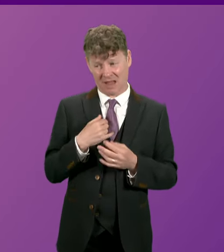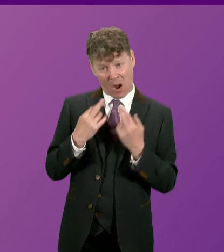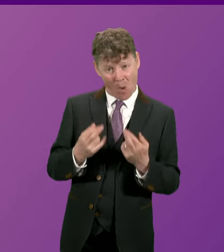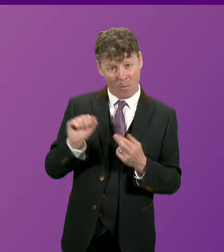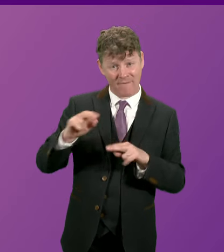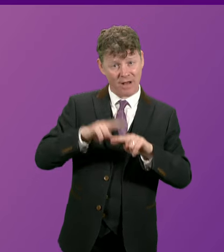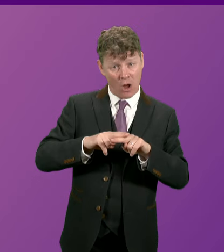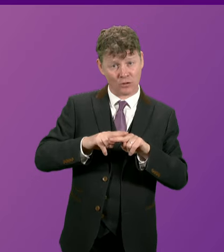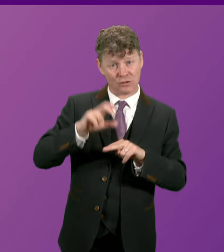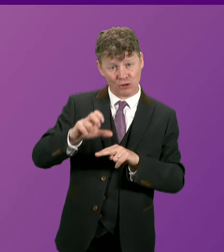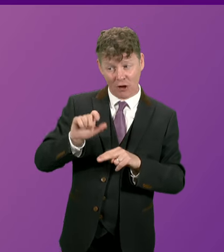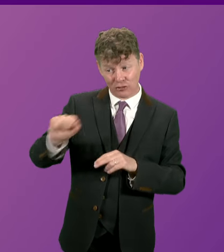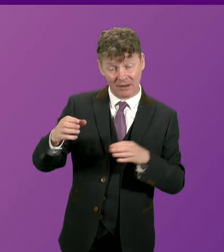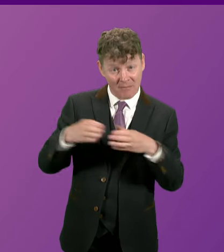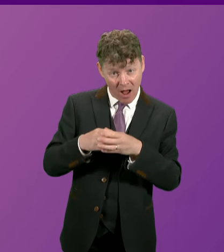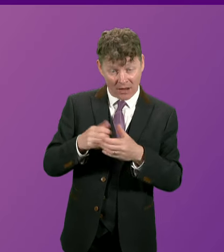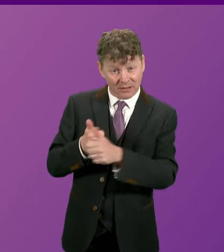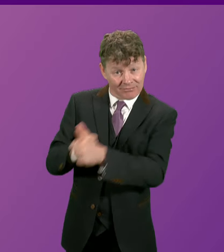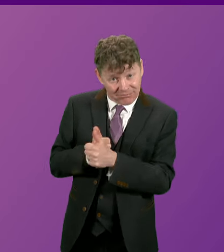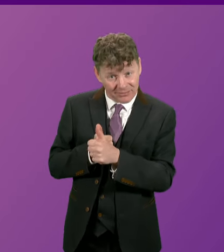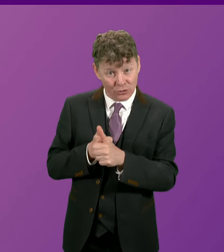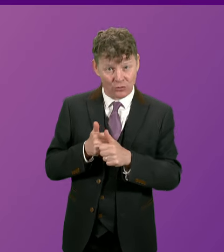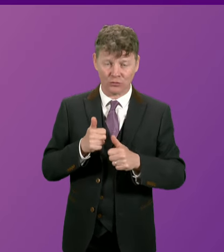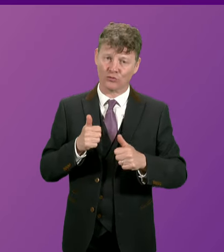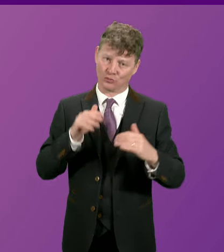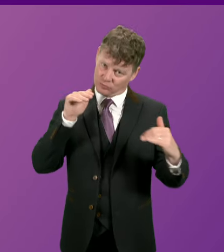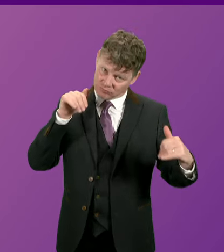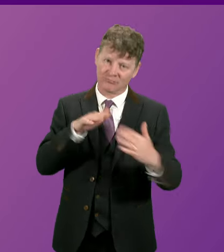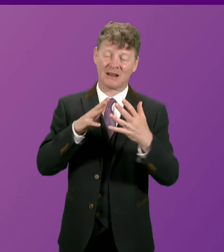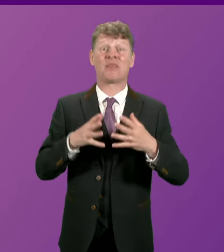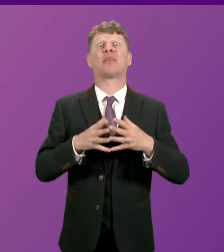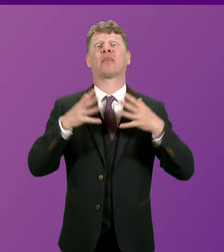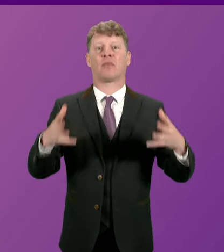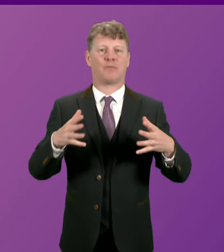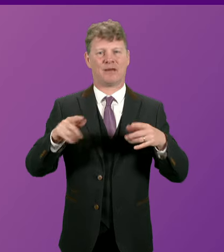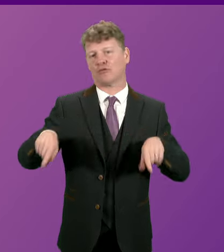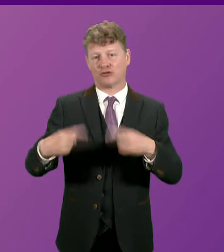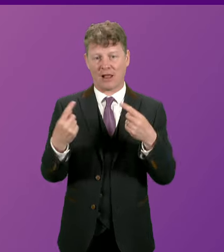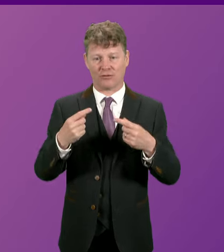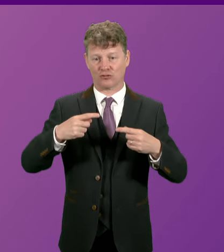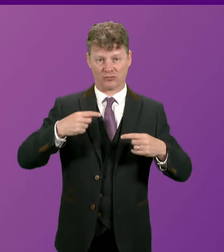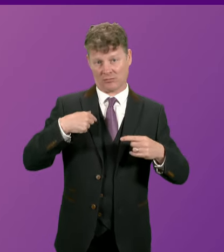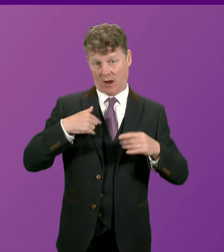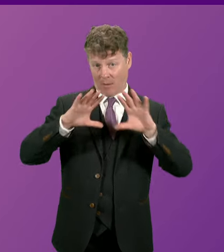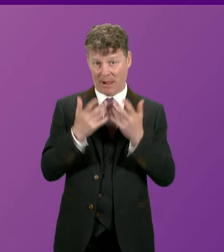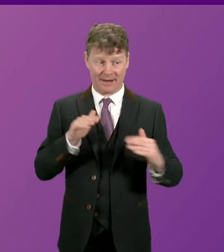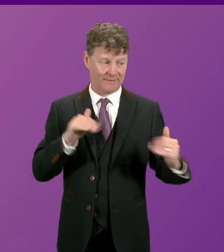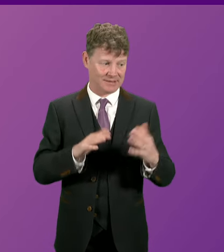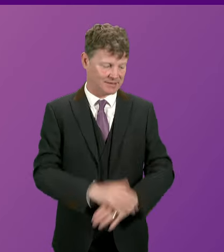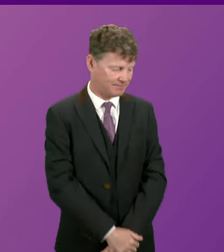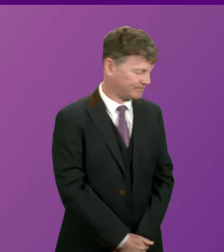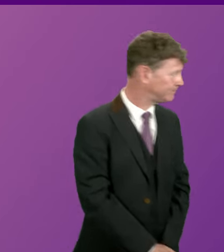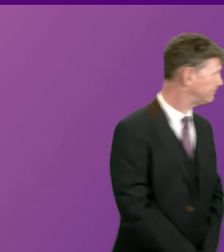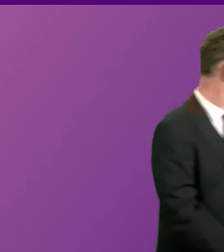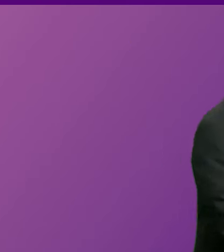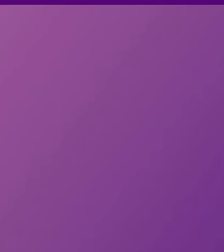party will do the same so we can work together to tackle the biggest challenge the existential challenge our planet faces I call John Mason